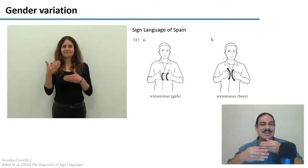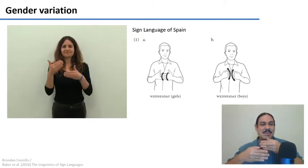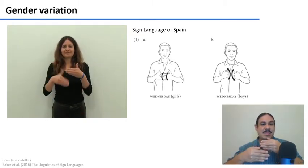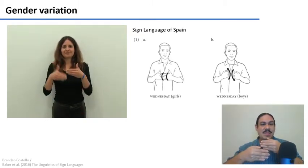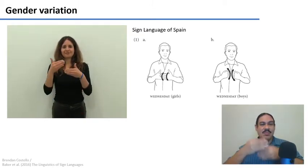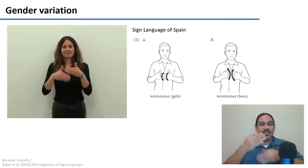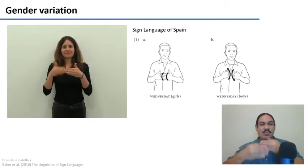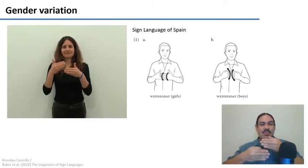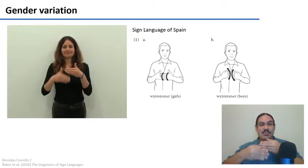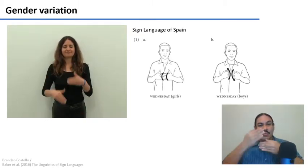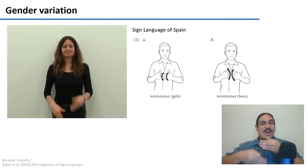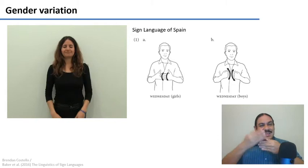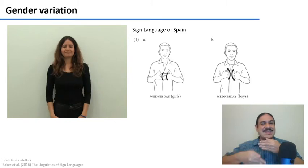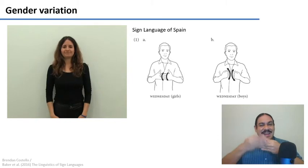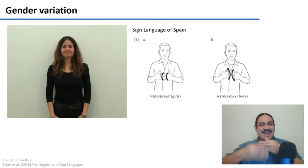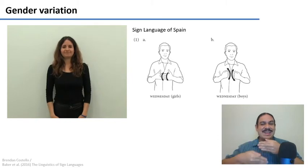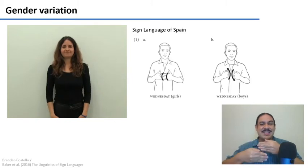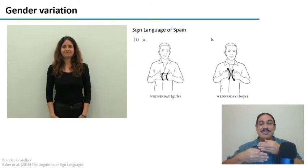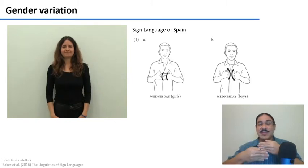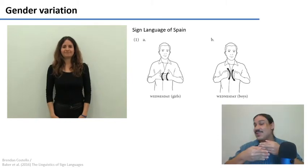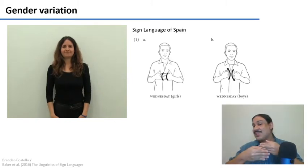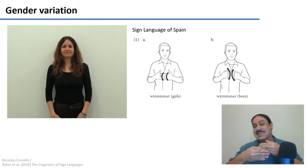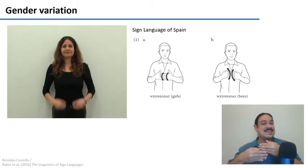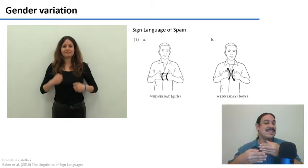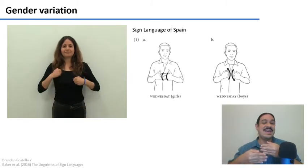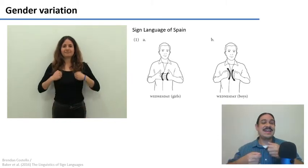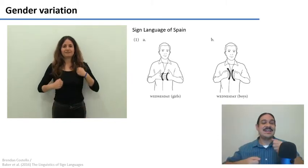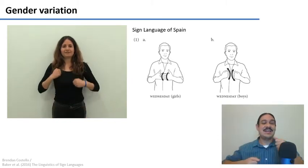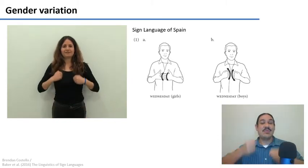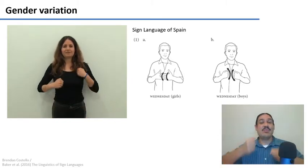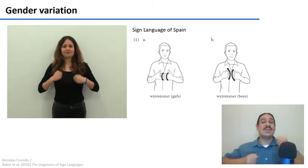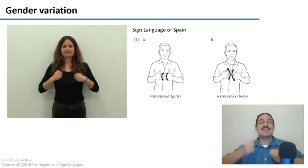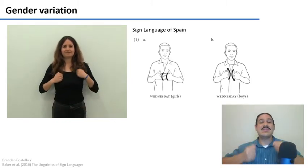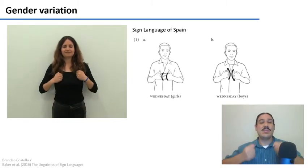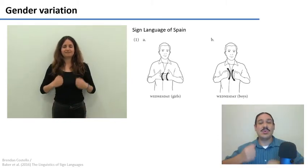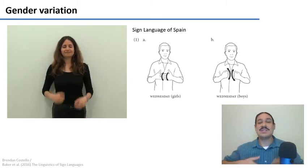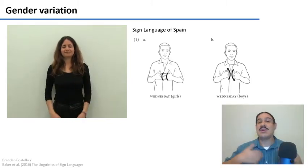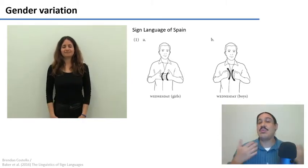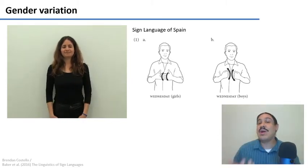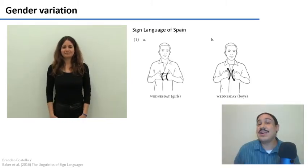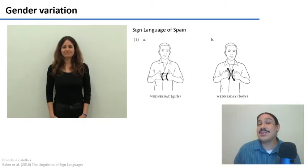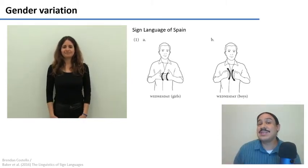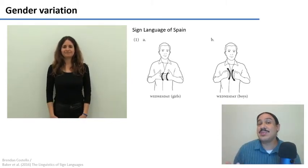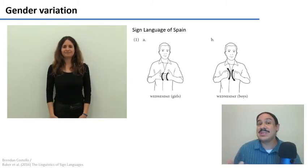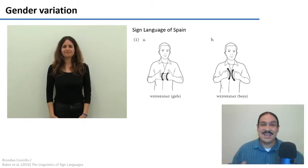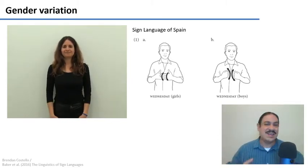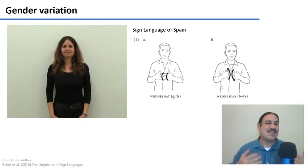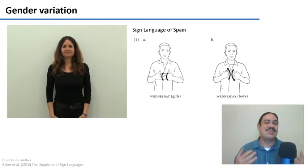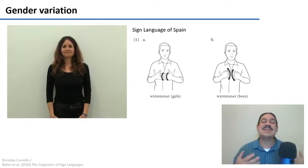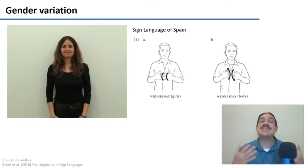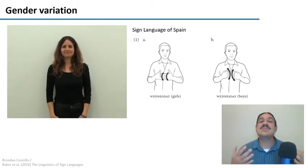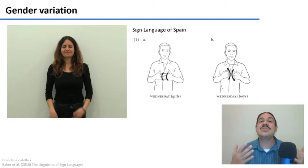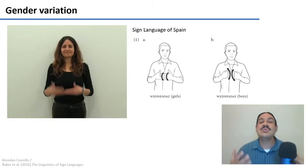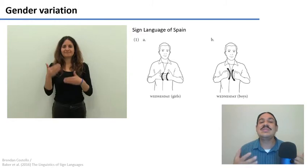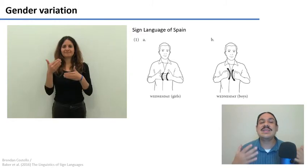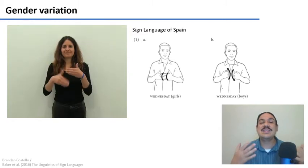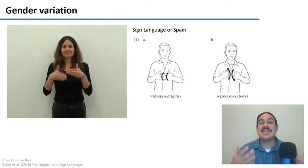wednesday for girls and wednesday for boys why girls and boys because these were used in deaf